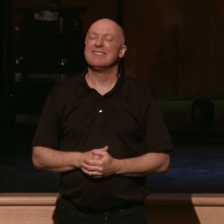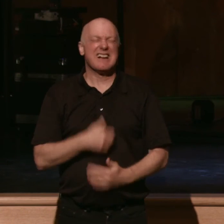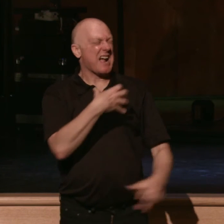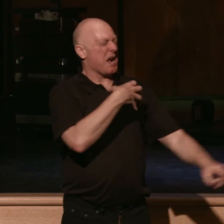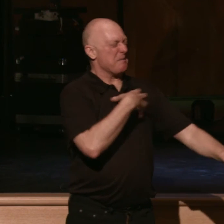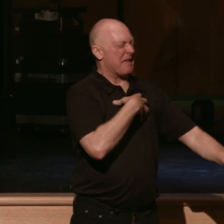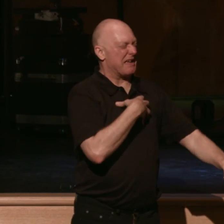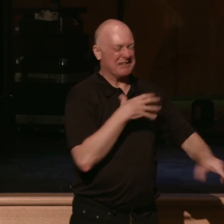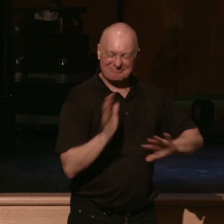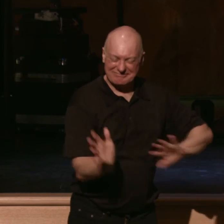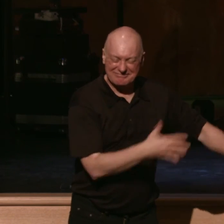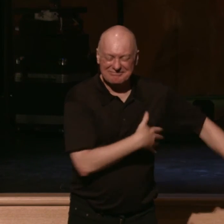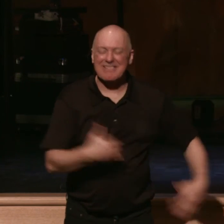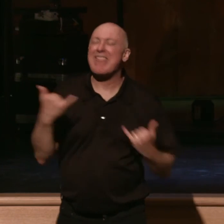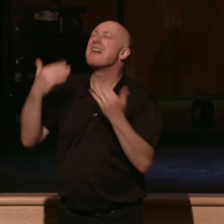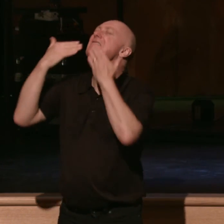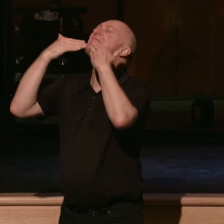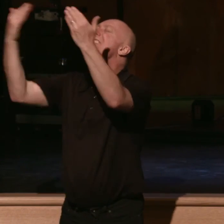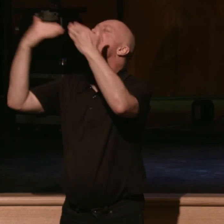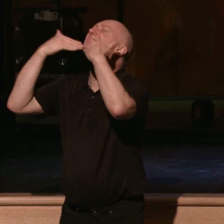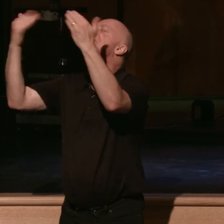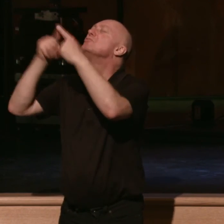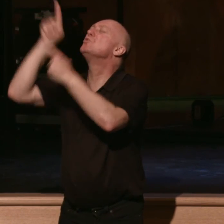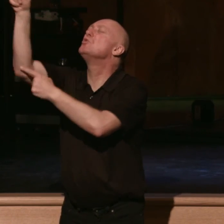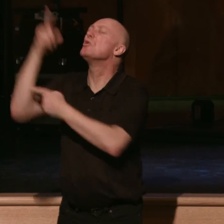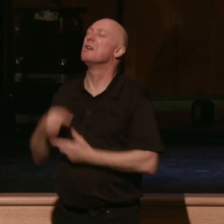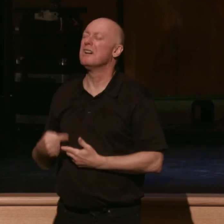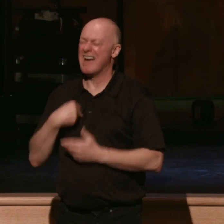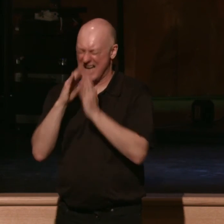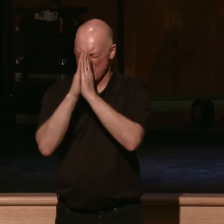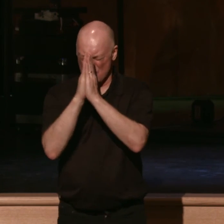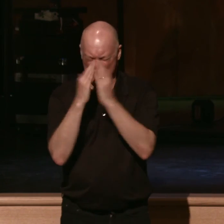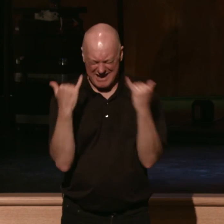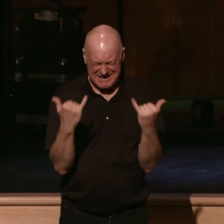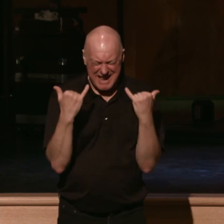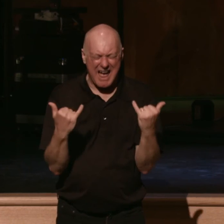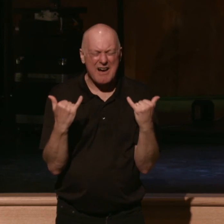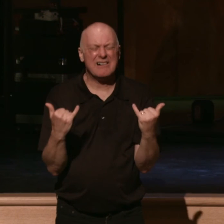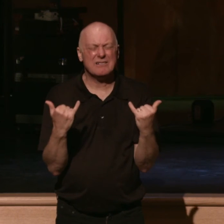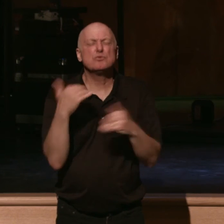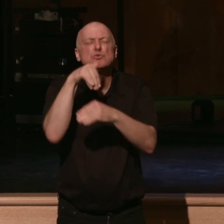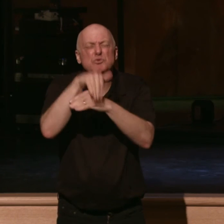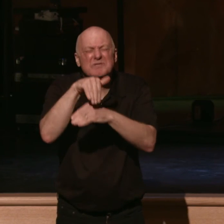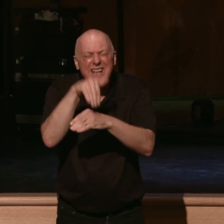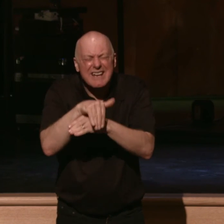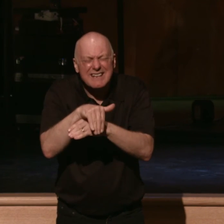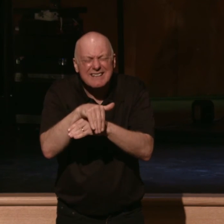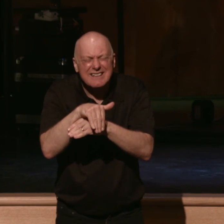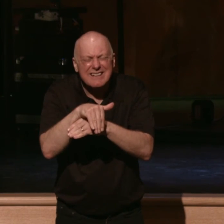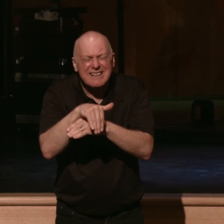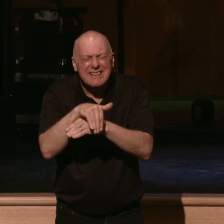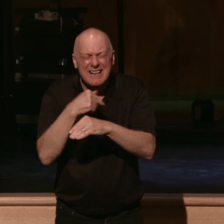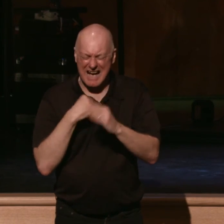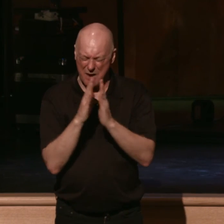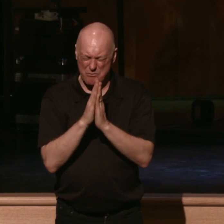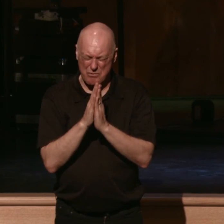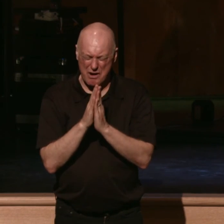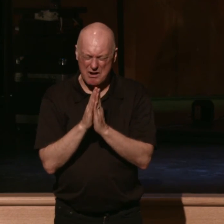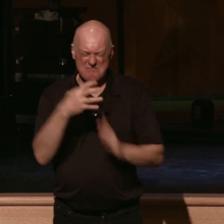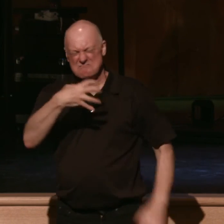comes gratitude, a thankfulness. And Lord, I pray that in an unusual way tonight, Lord, the grumbling of our hearts that we struggle with, the